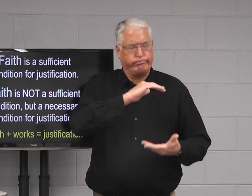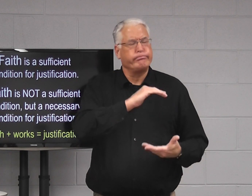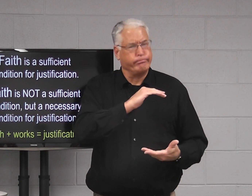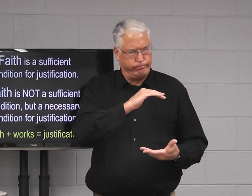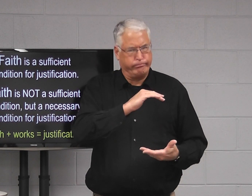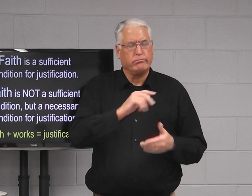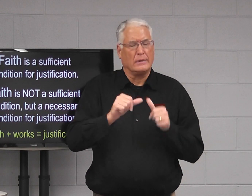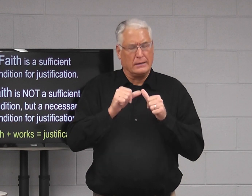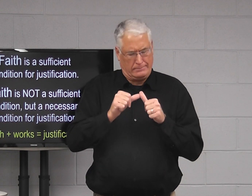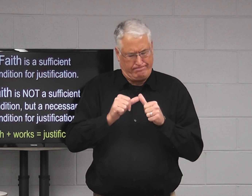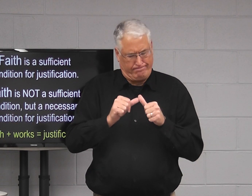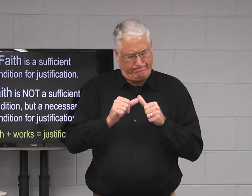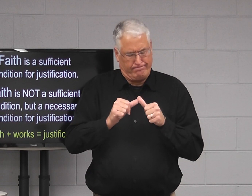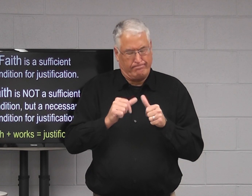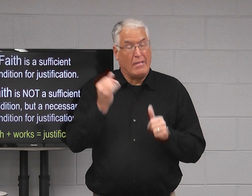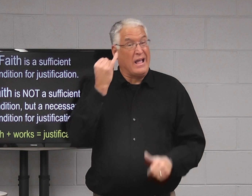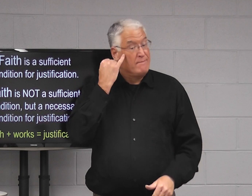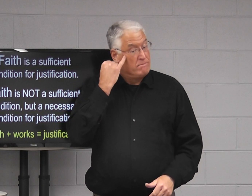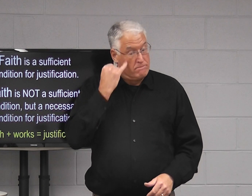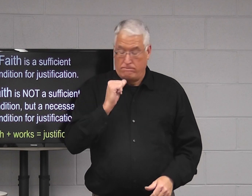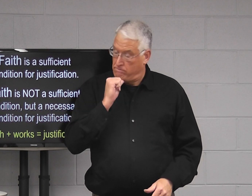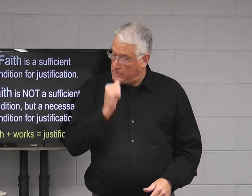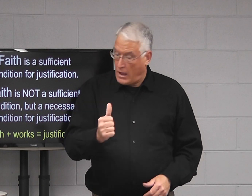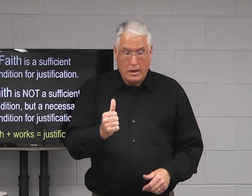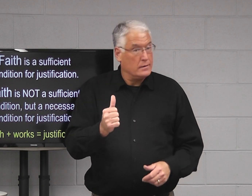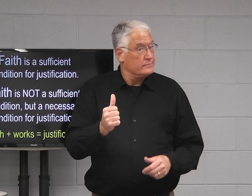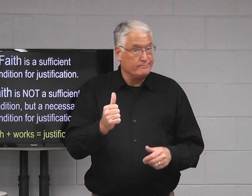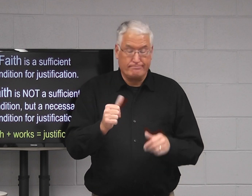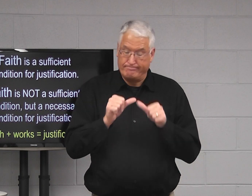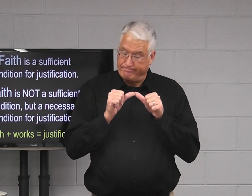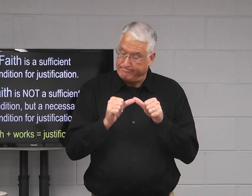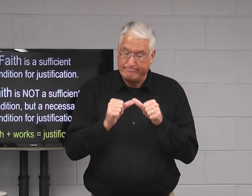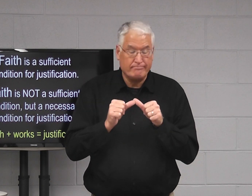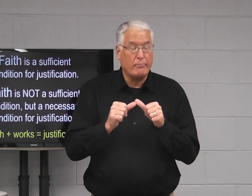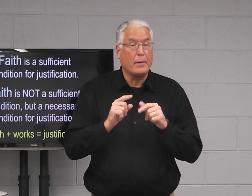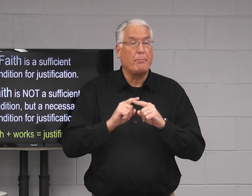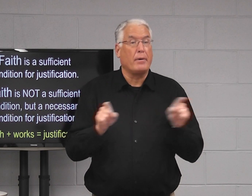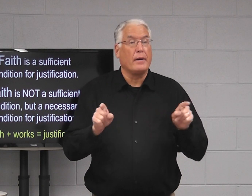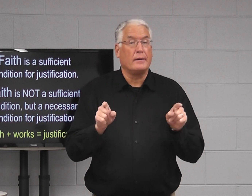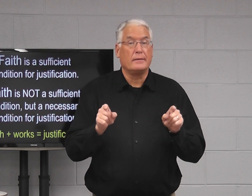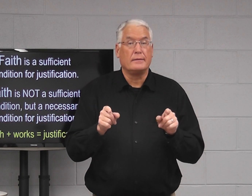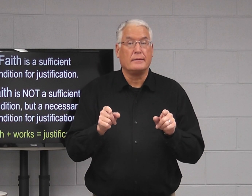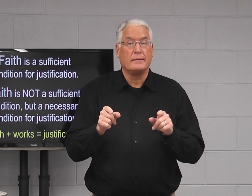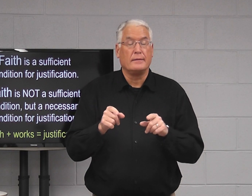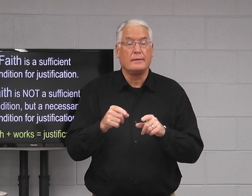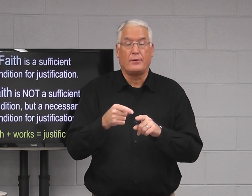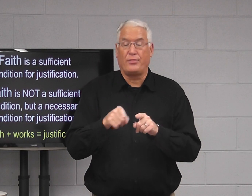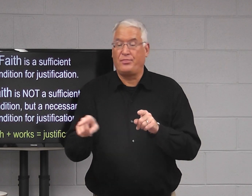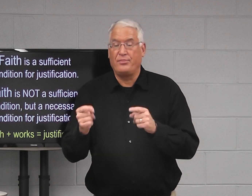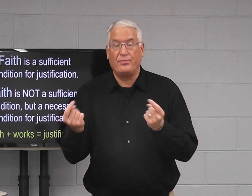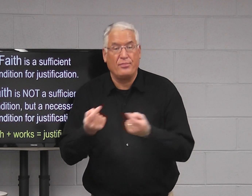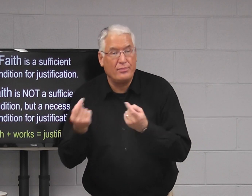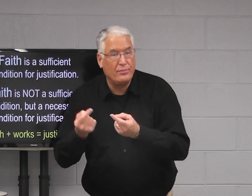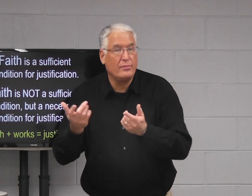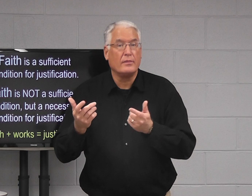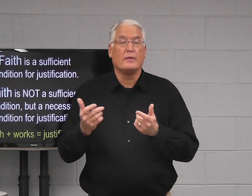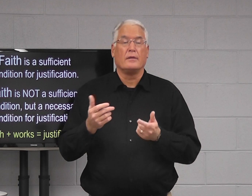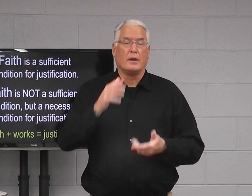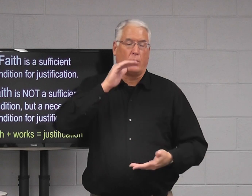He has to be able to do that in order to maintain his justification. If he's unable and then falls